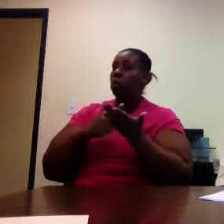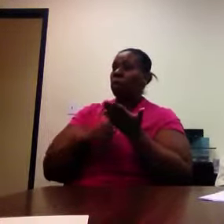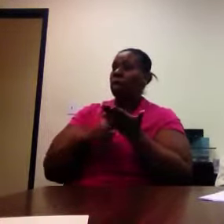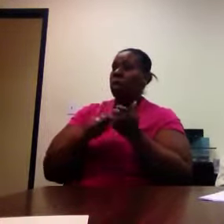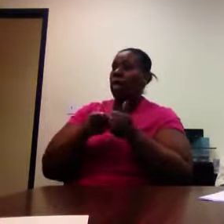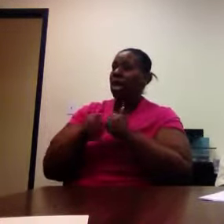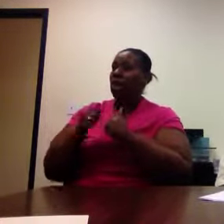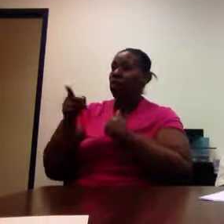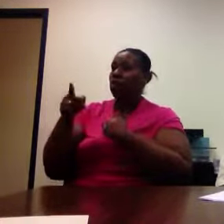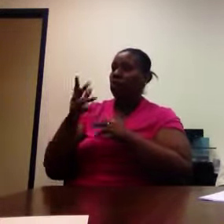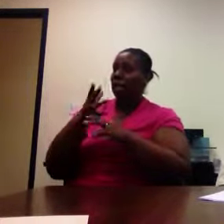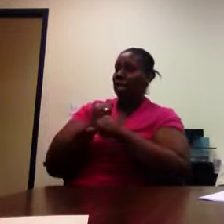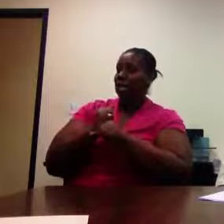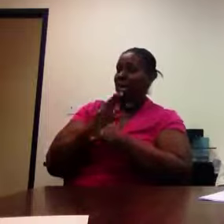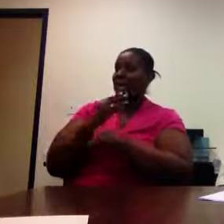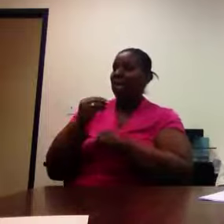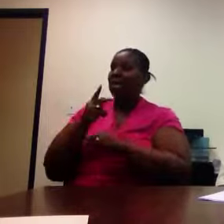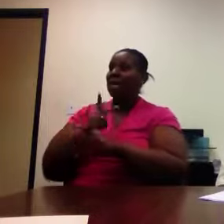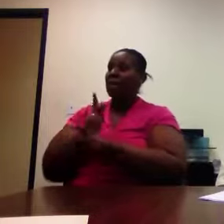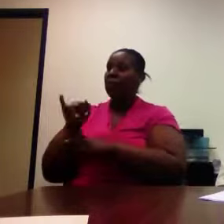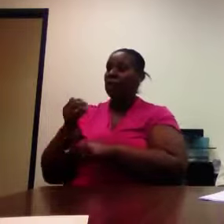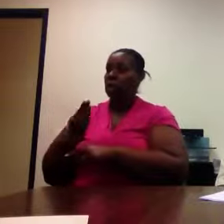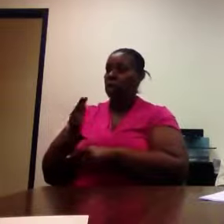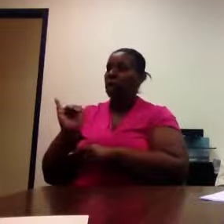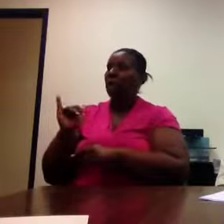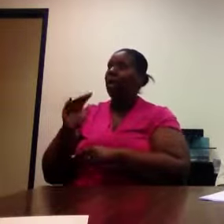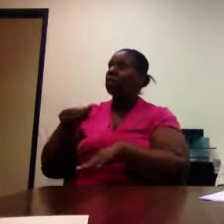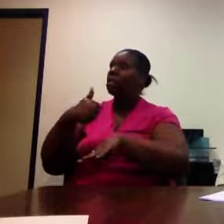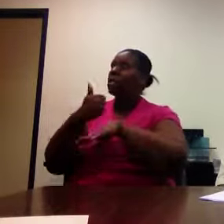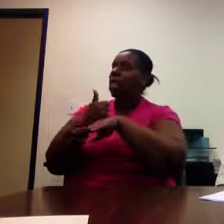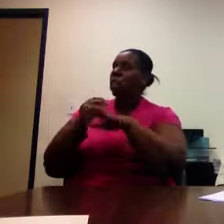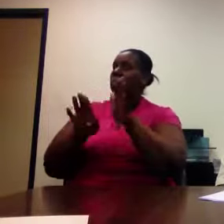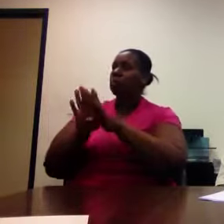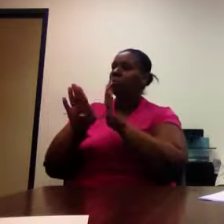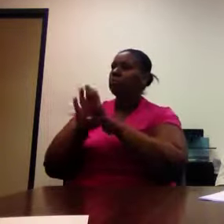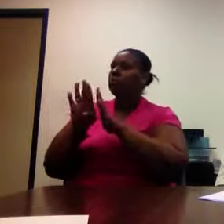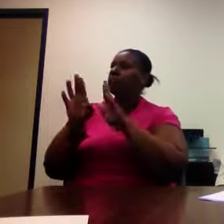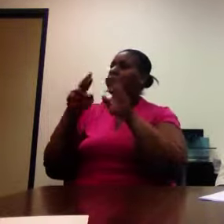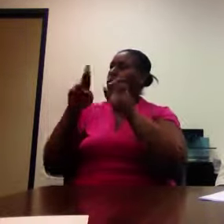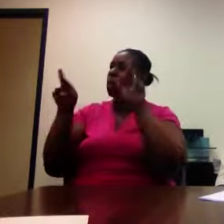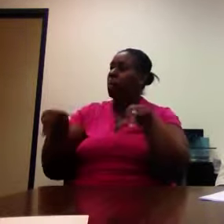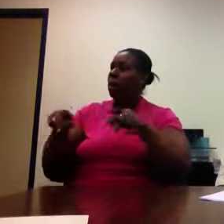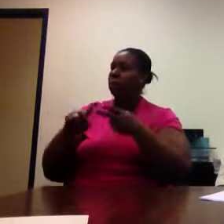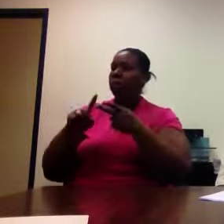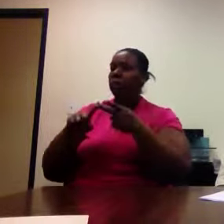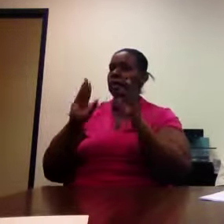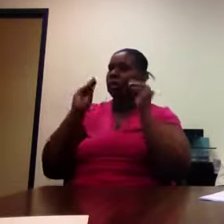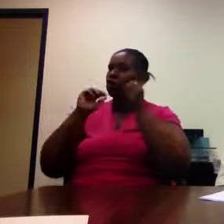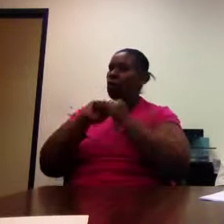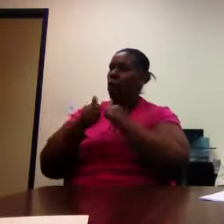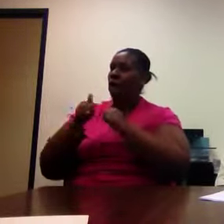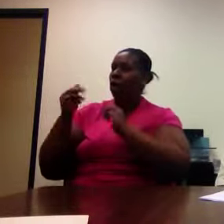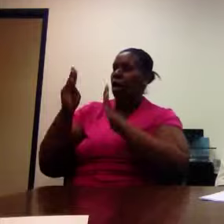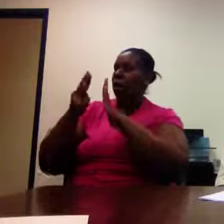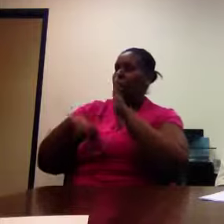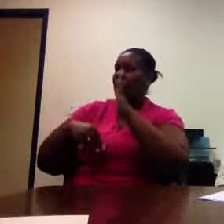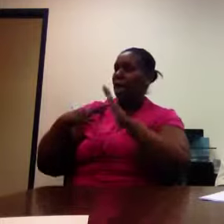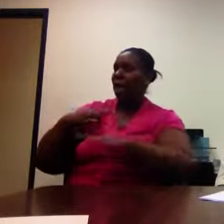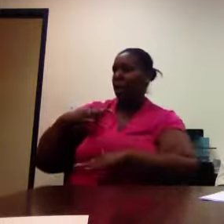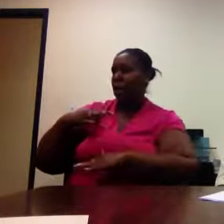This includes learning how to do a resume, completion of applications for employment, searching for a